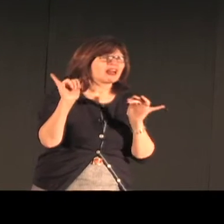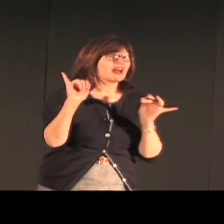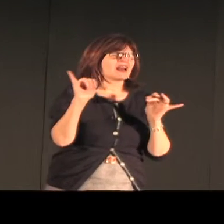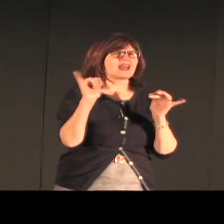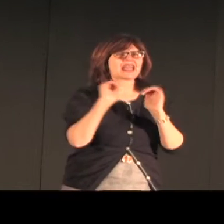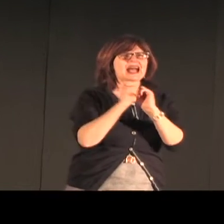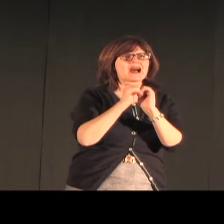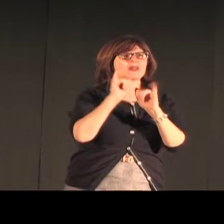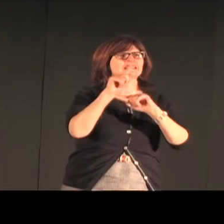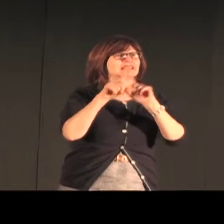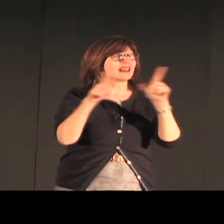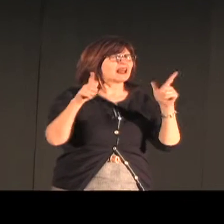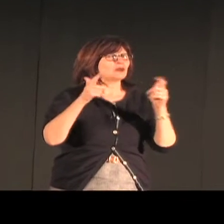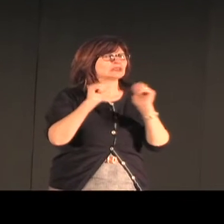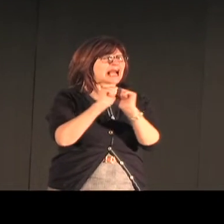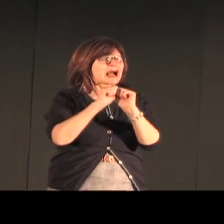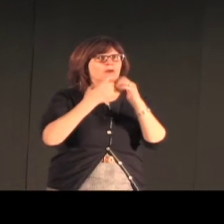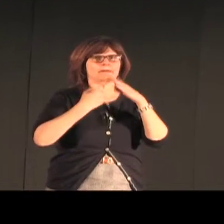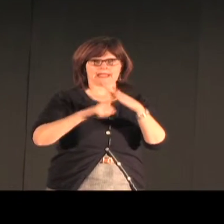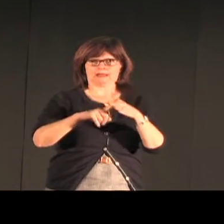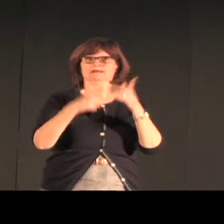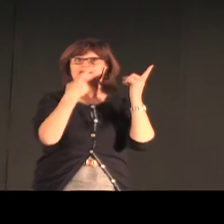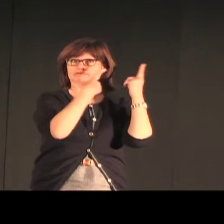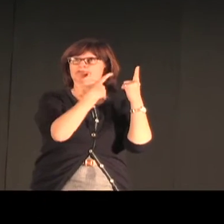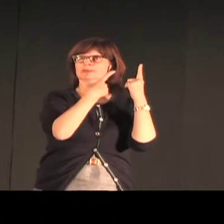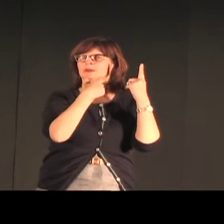I'm sure you're curious about what this language looks like.